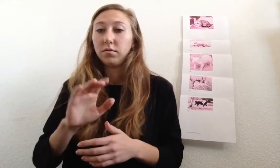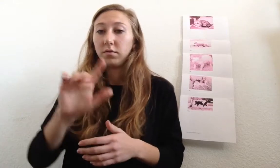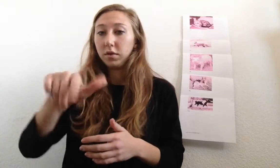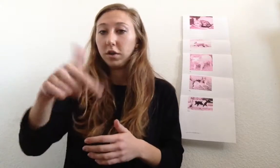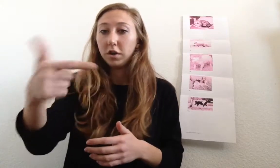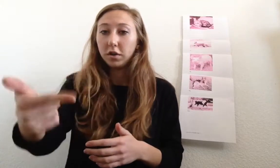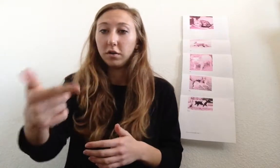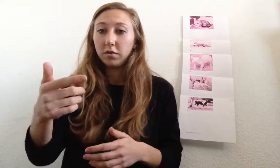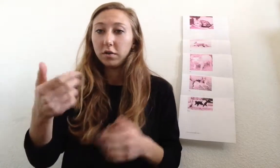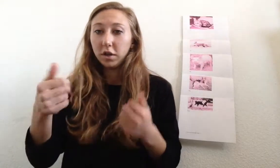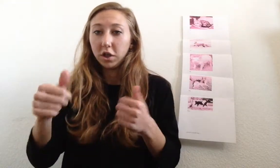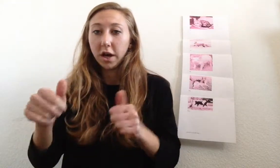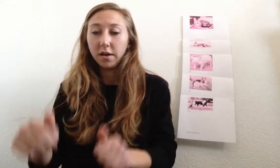Your turn to try it.